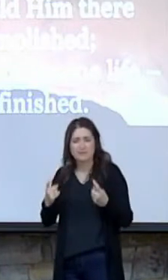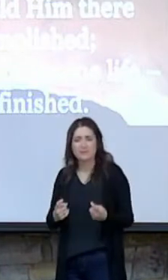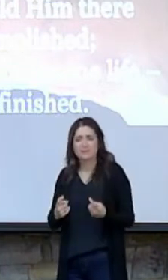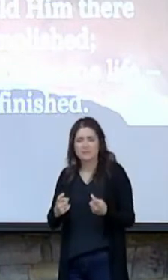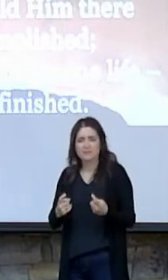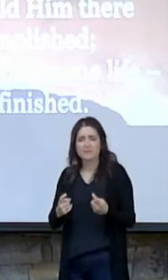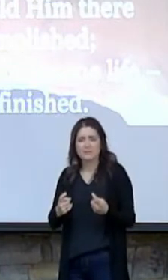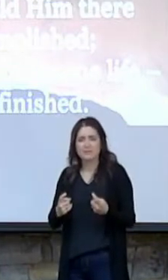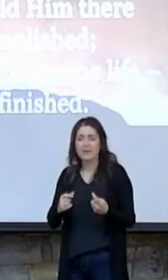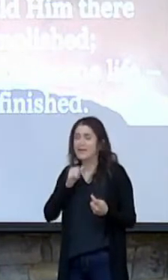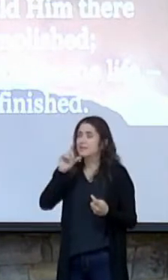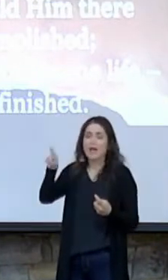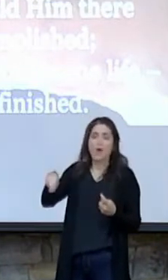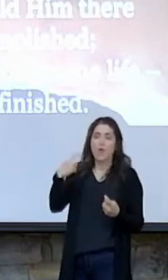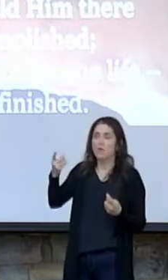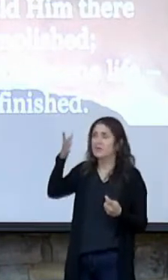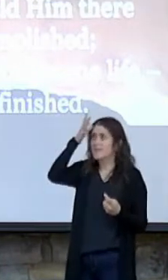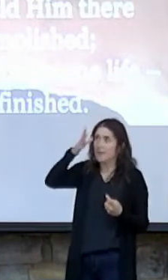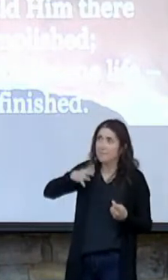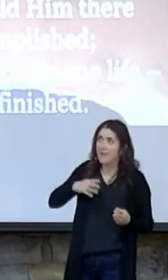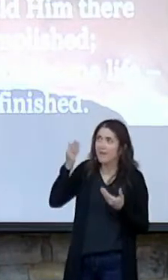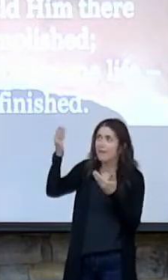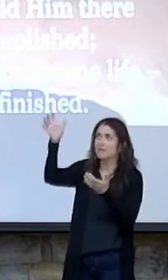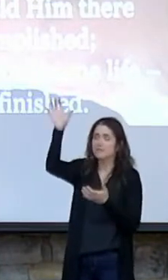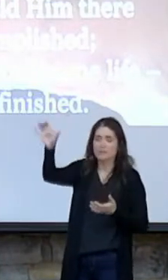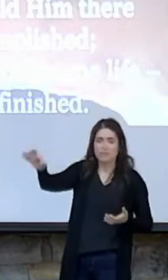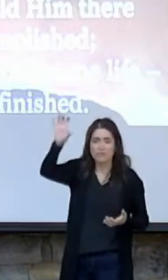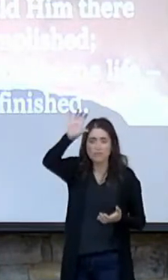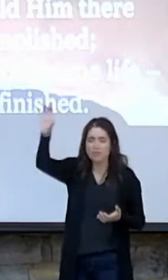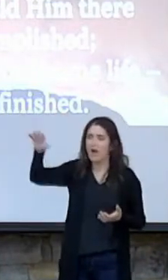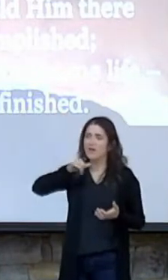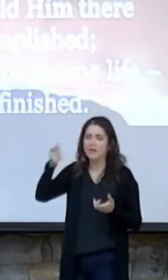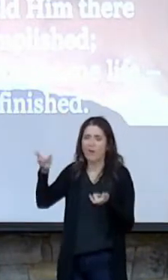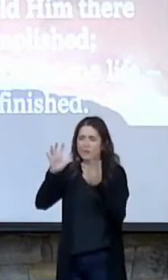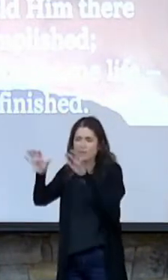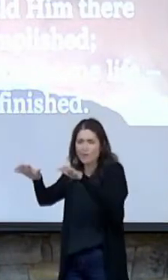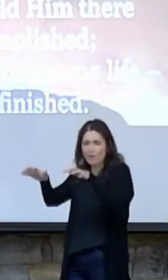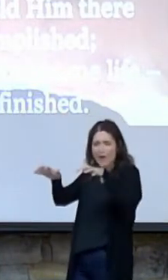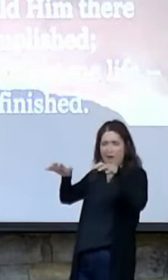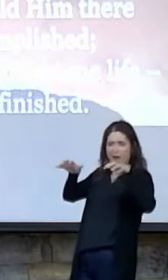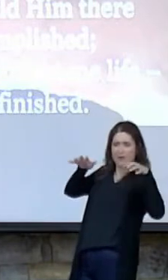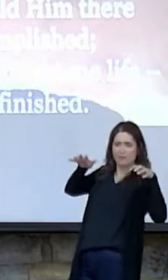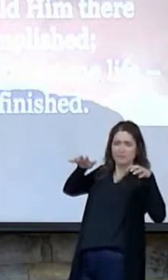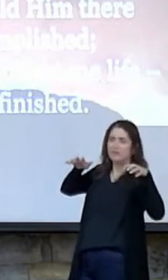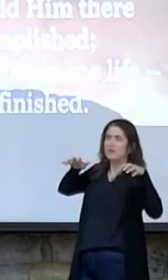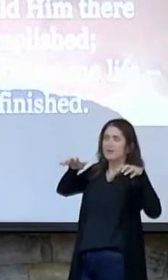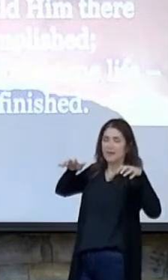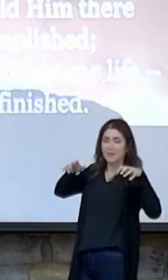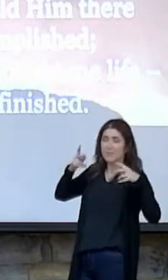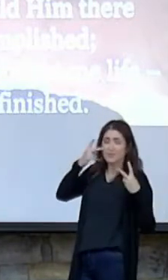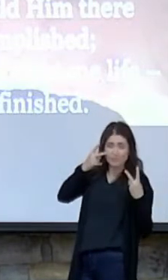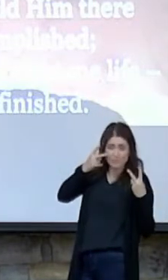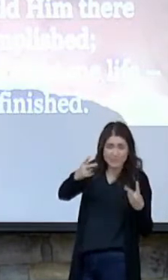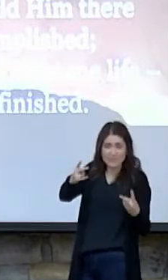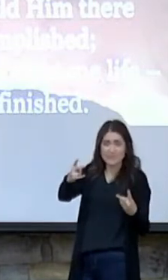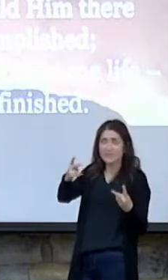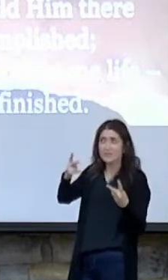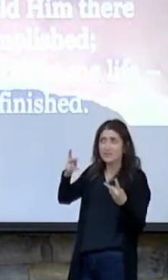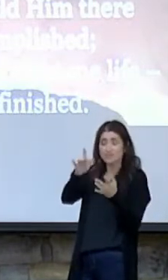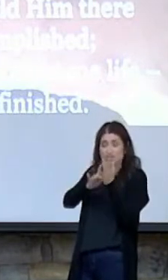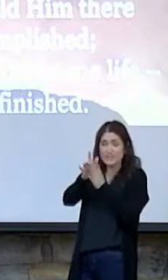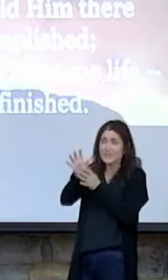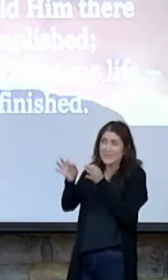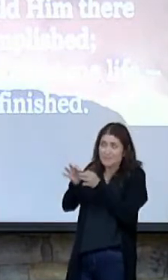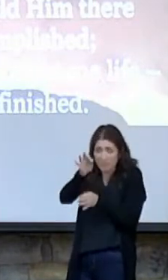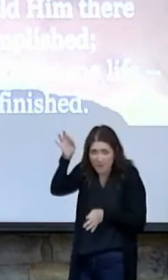It wasn't just the man on the cross. It's not just the crowd at the cross. Do you see Jesus spiritually on the